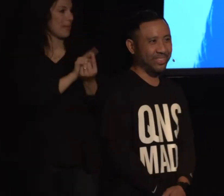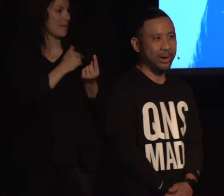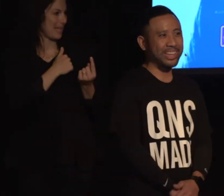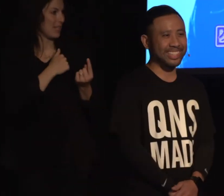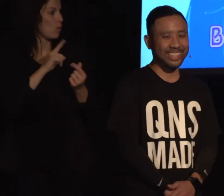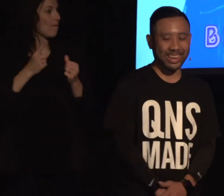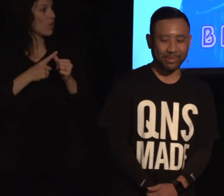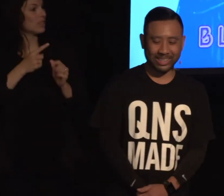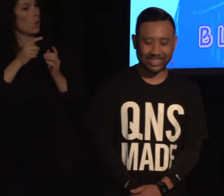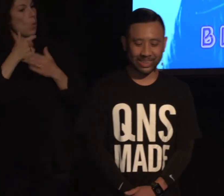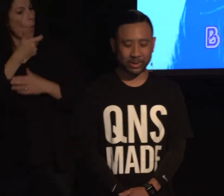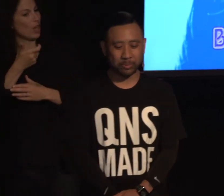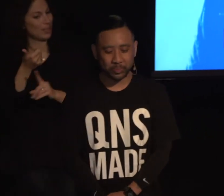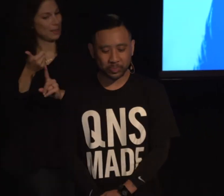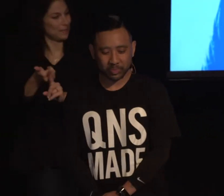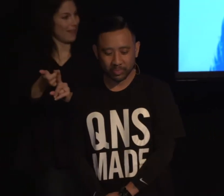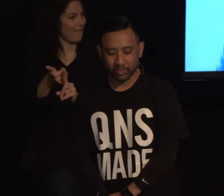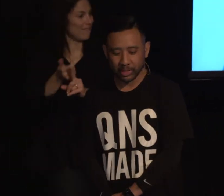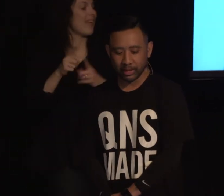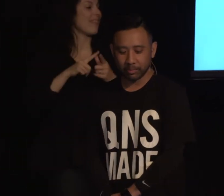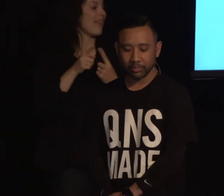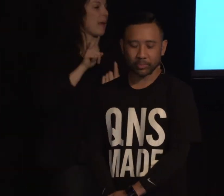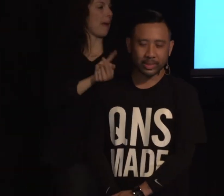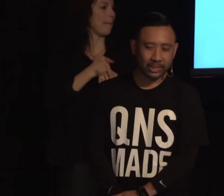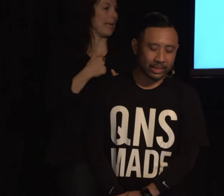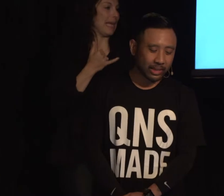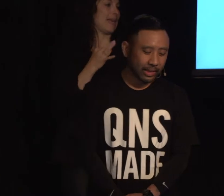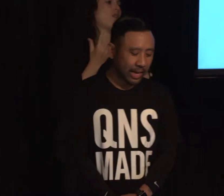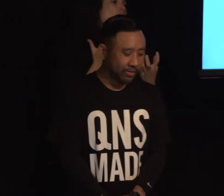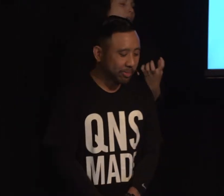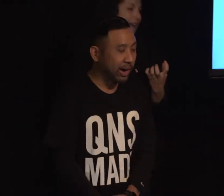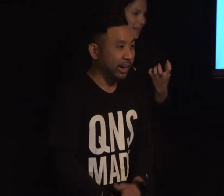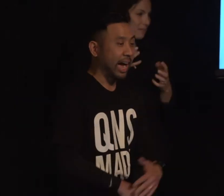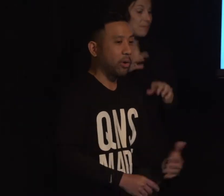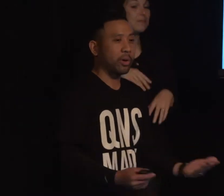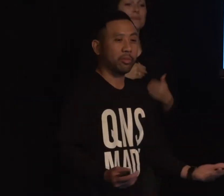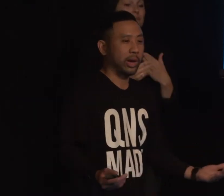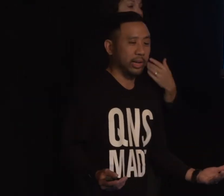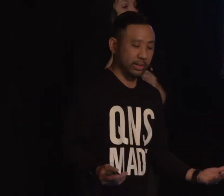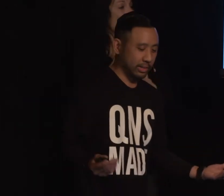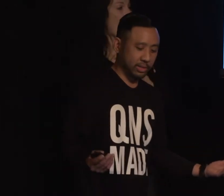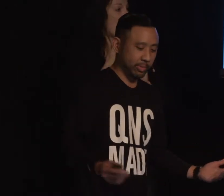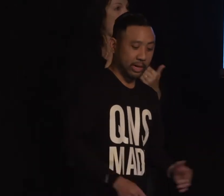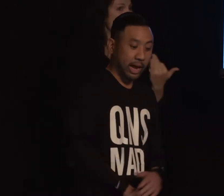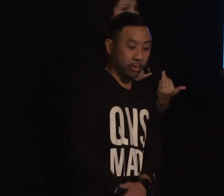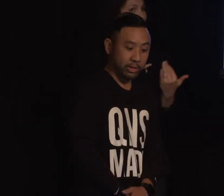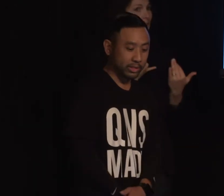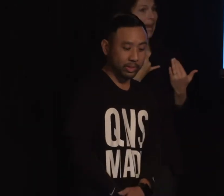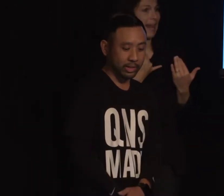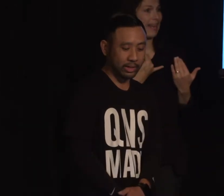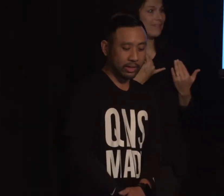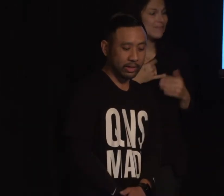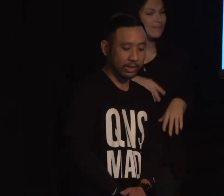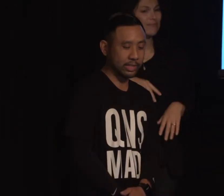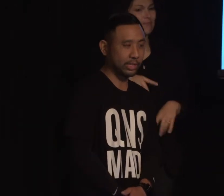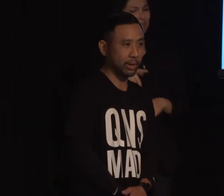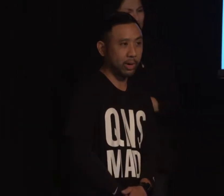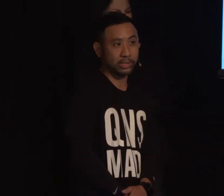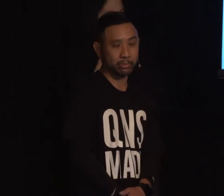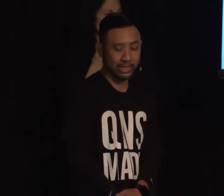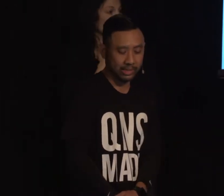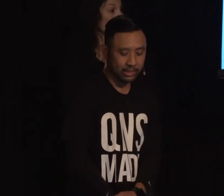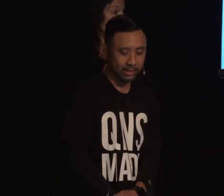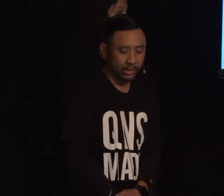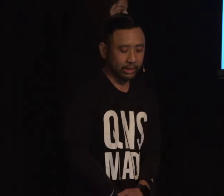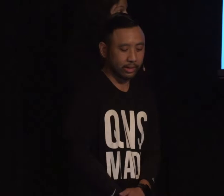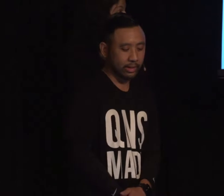You know, why waste the time, right? So after about an hour of waiting, it was about an hour or something, they said Jay